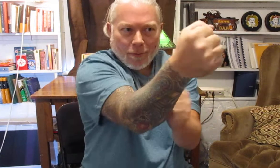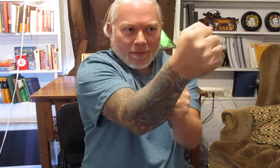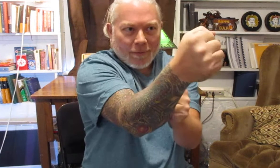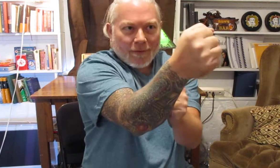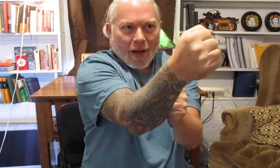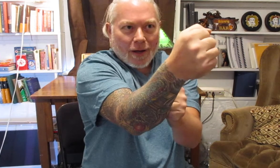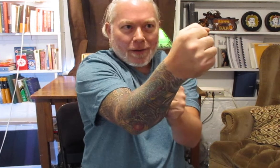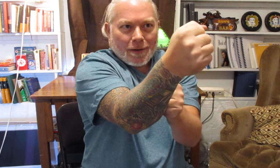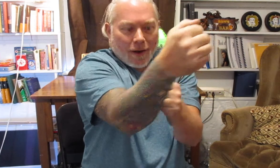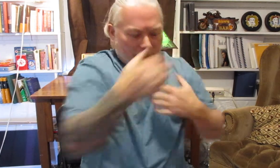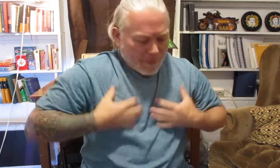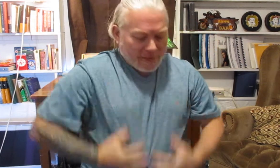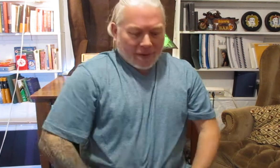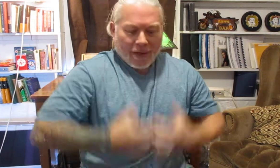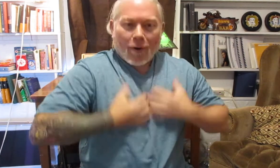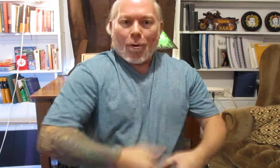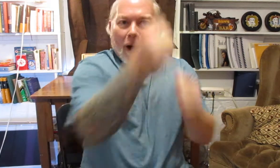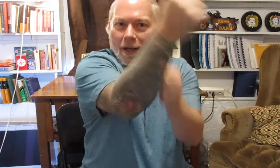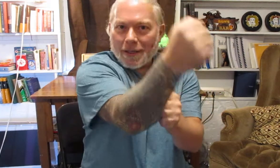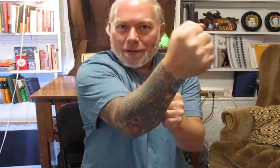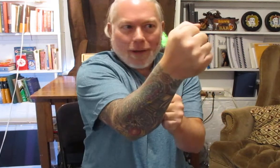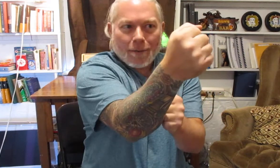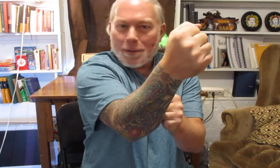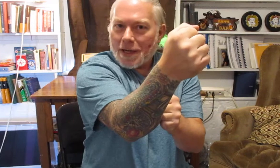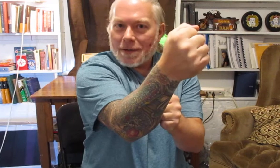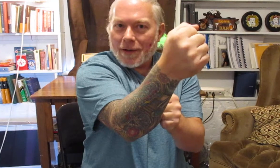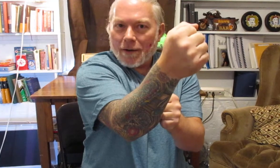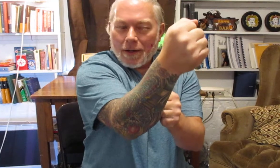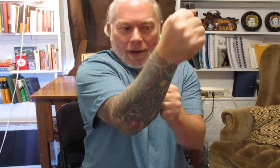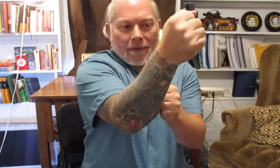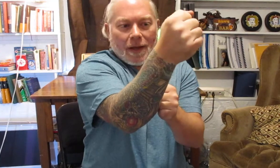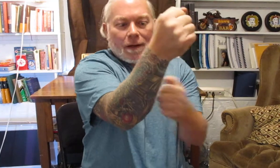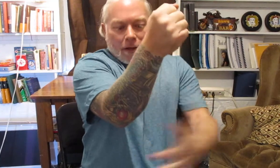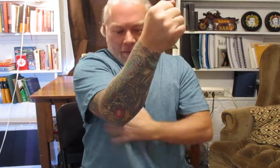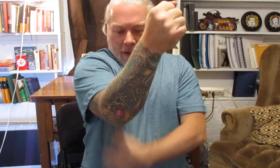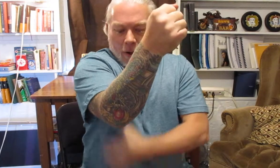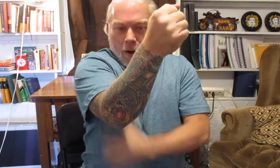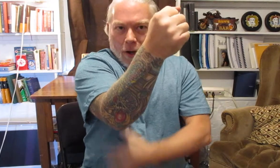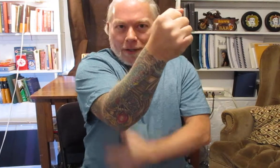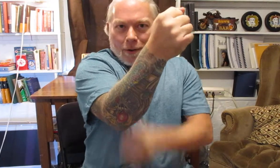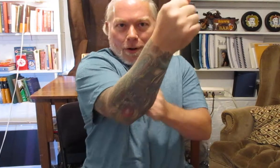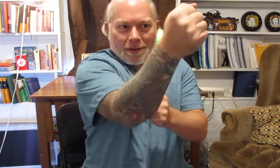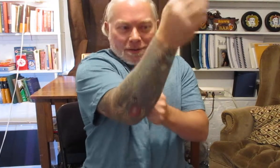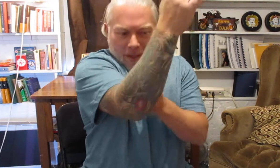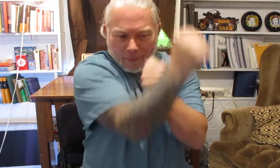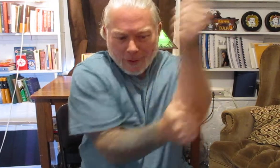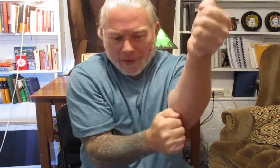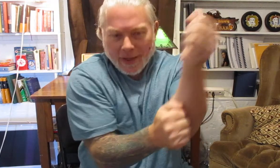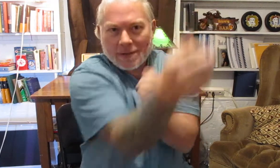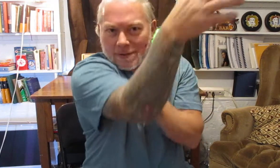we've we've got our basically our whole body kind of protected there and then if they go on to go on this side well then that's